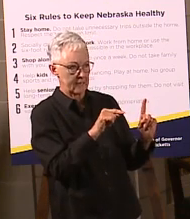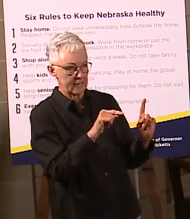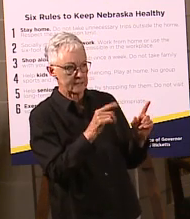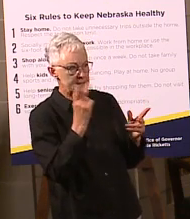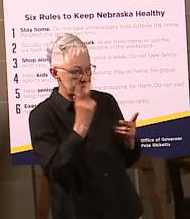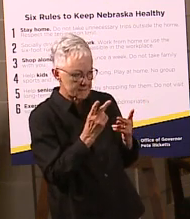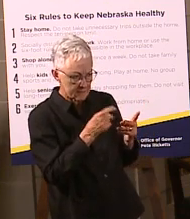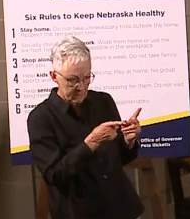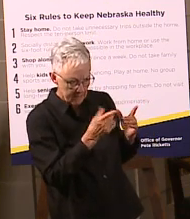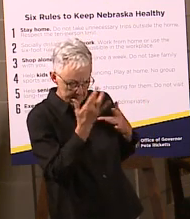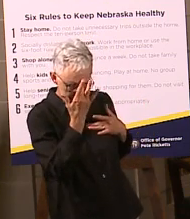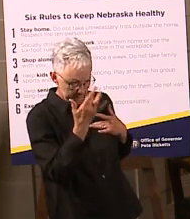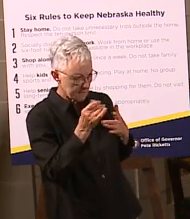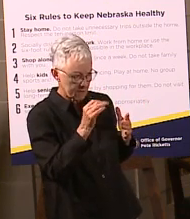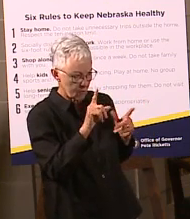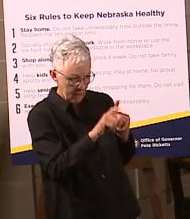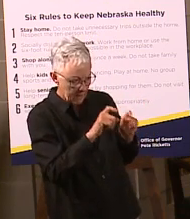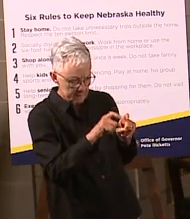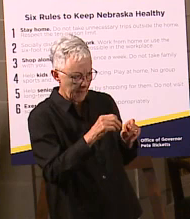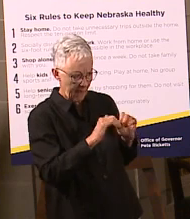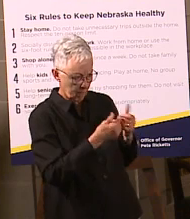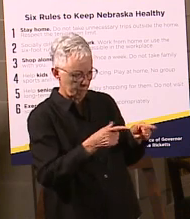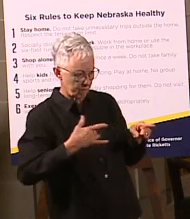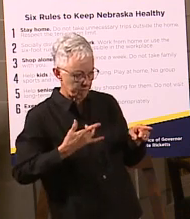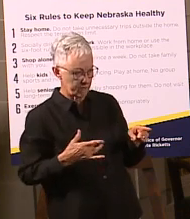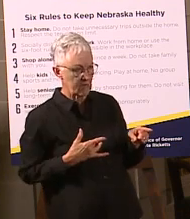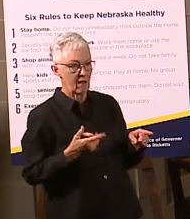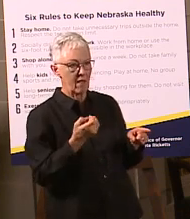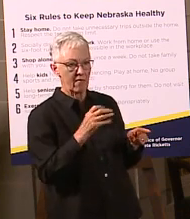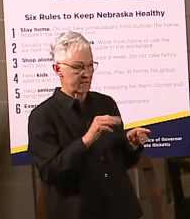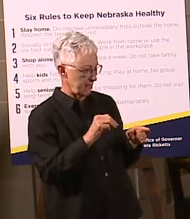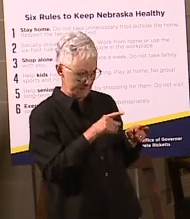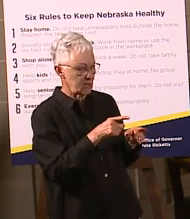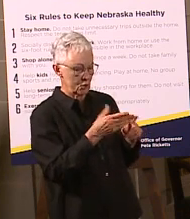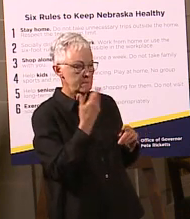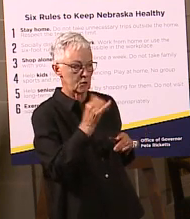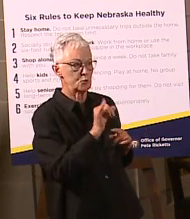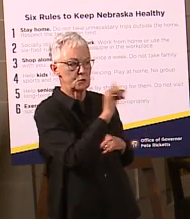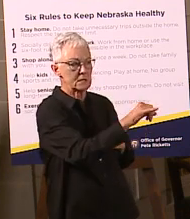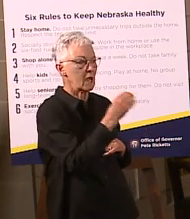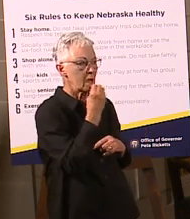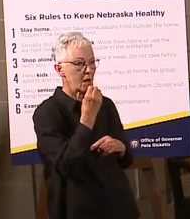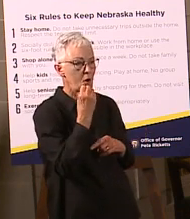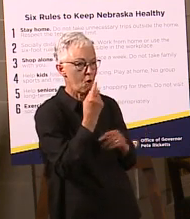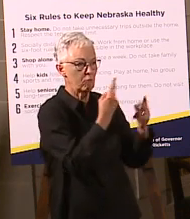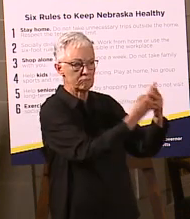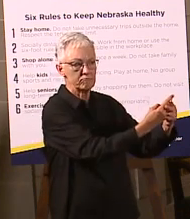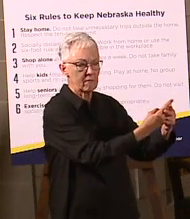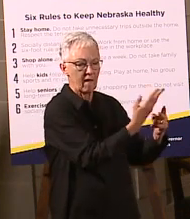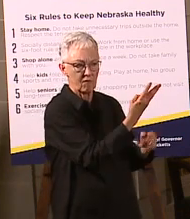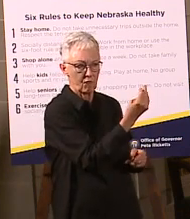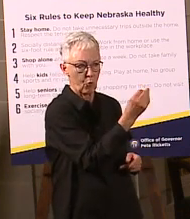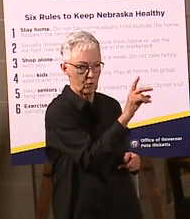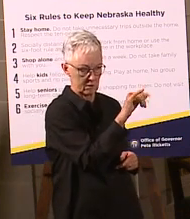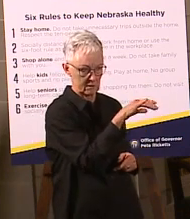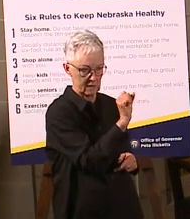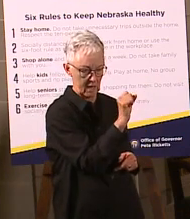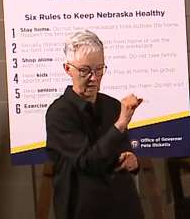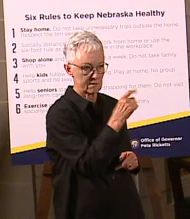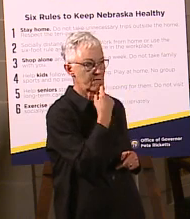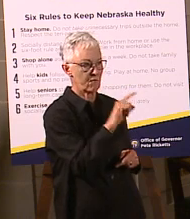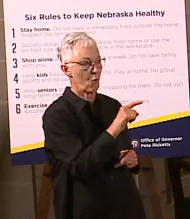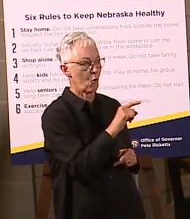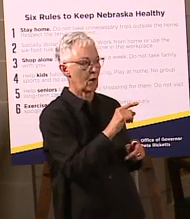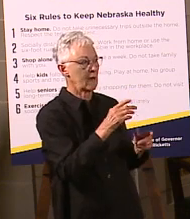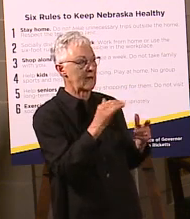develop the sickness and get them tested if they start showing symptoms so that we can keep them isolated as well. Now, one of the other purposes that we use